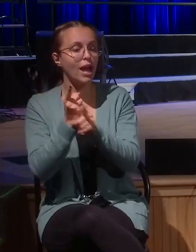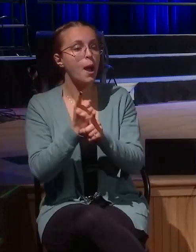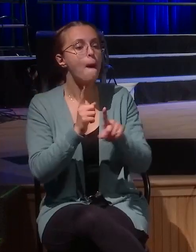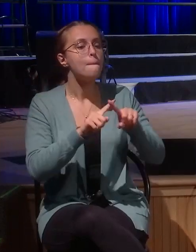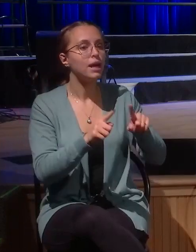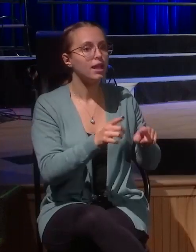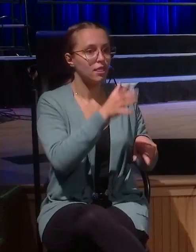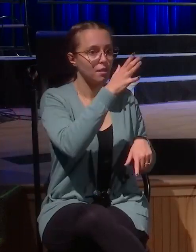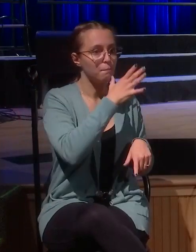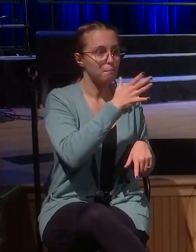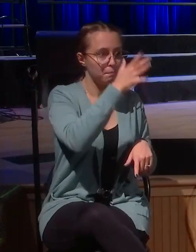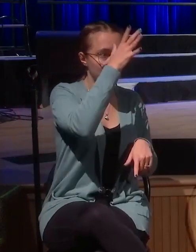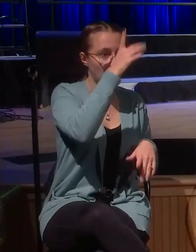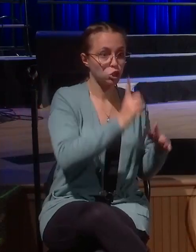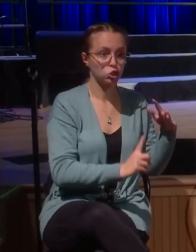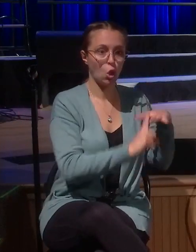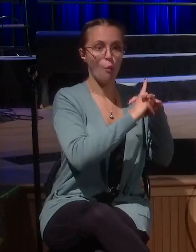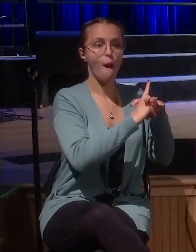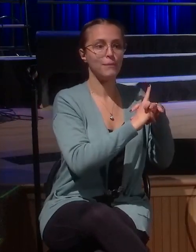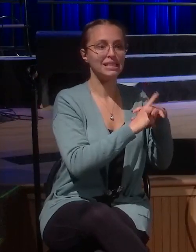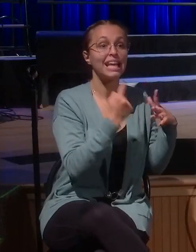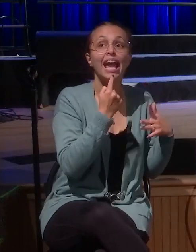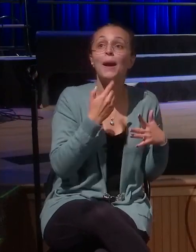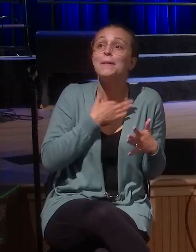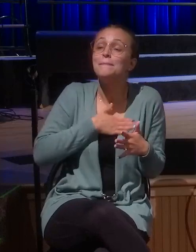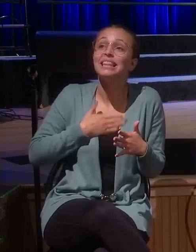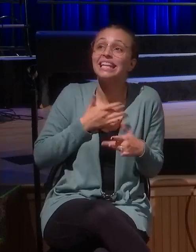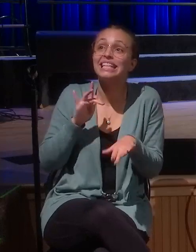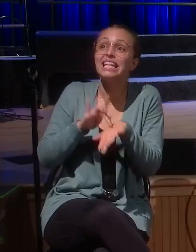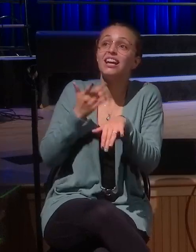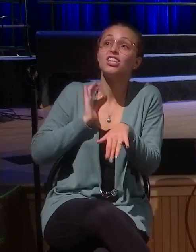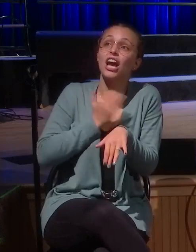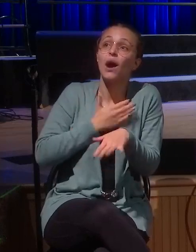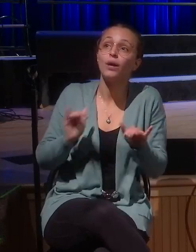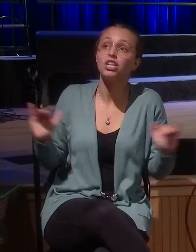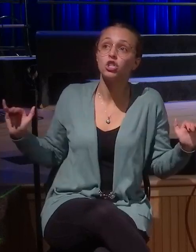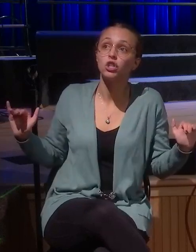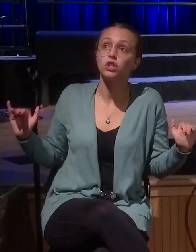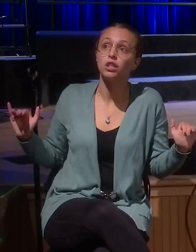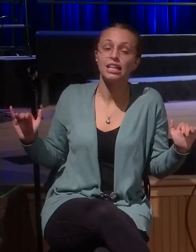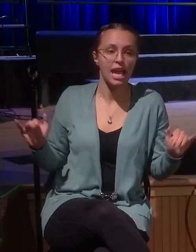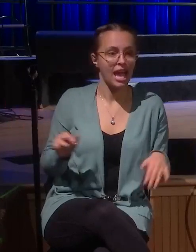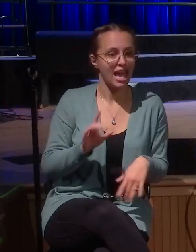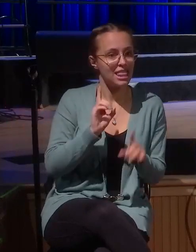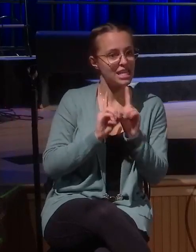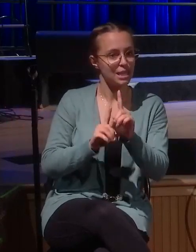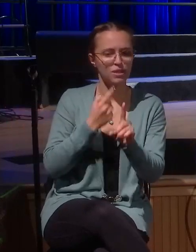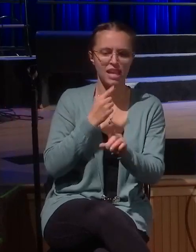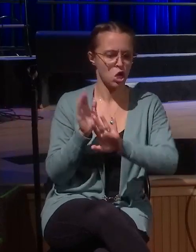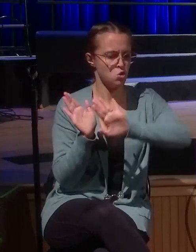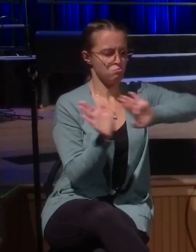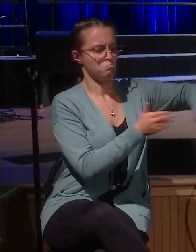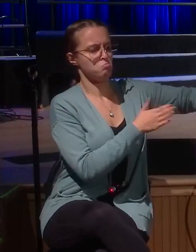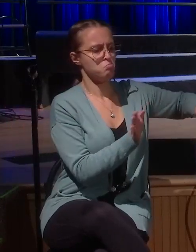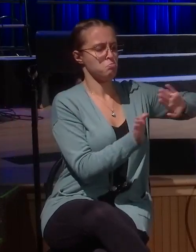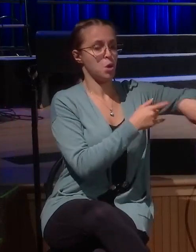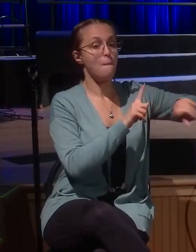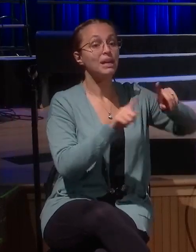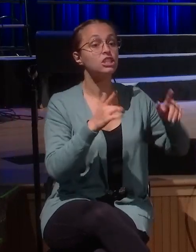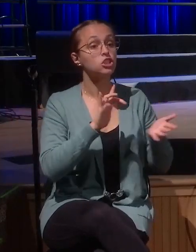say, get out of here. Don't touch him. Don't bother our rabbi. And Jesus says, no, no, no. Let the children come to me. Because this